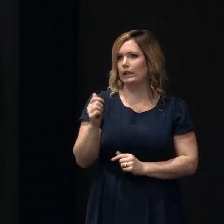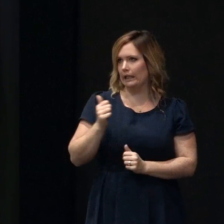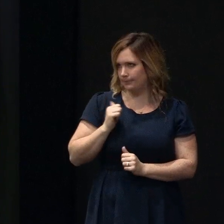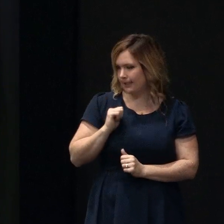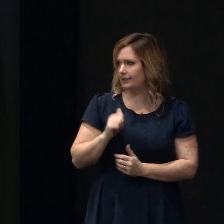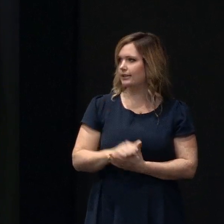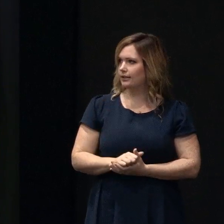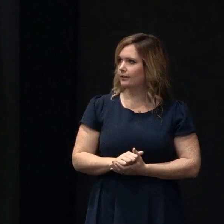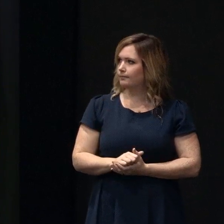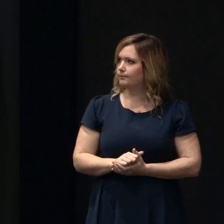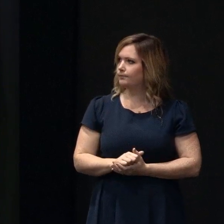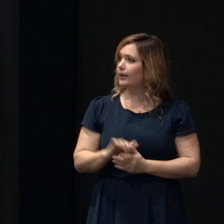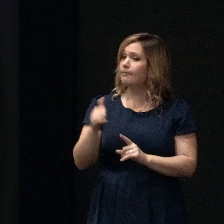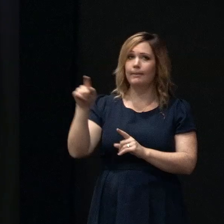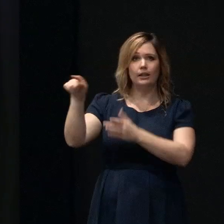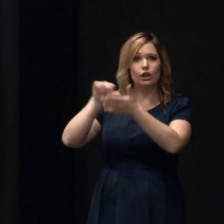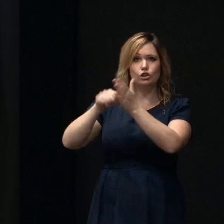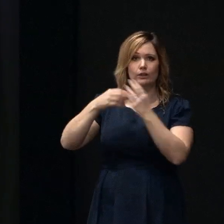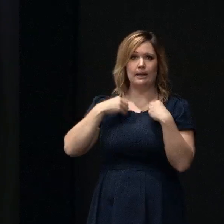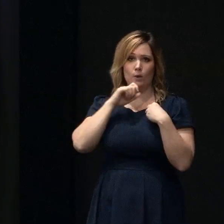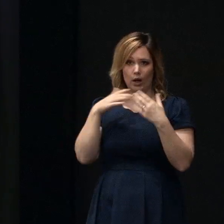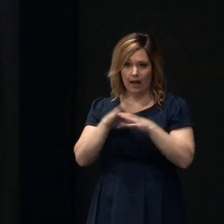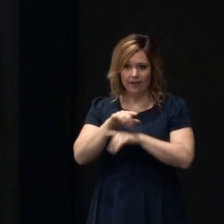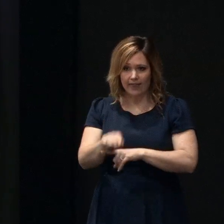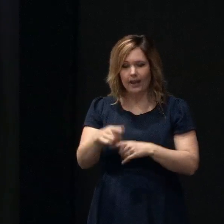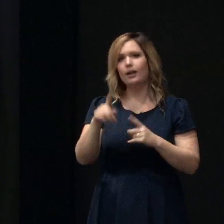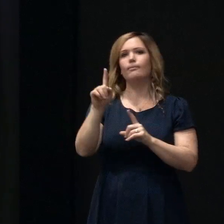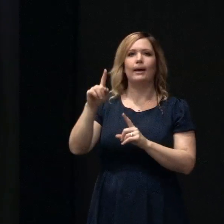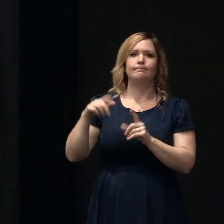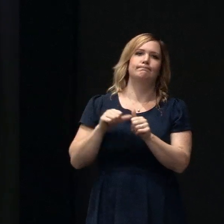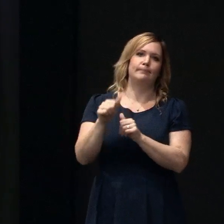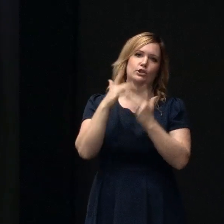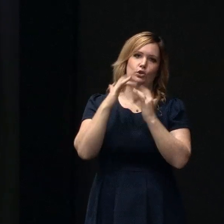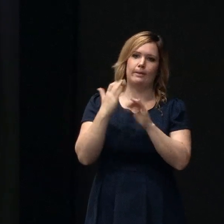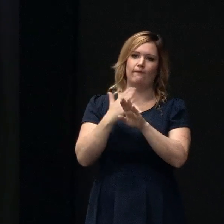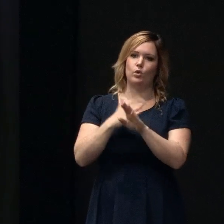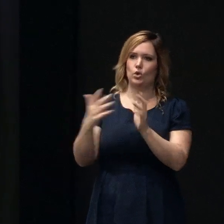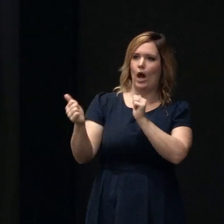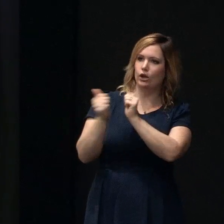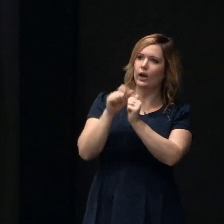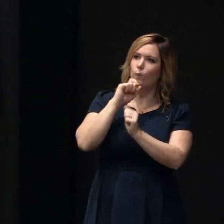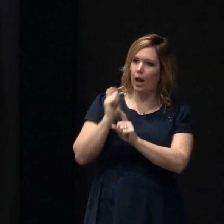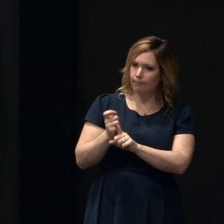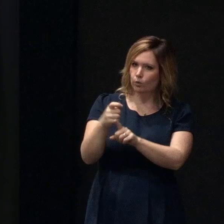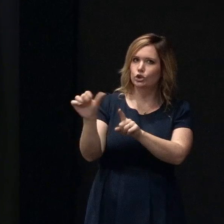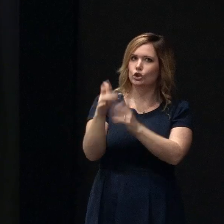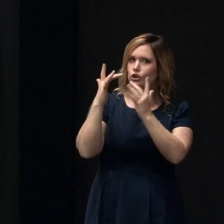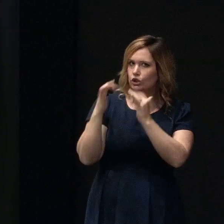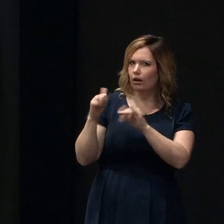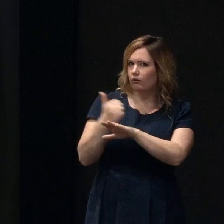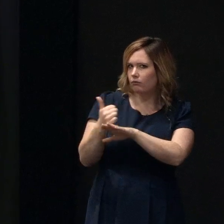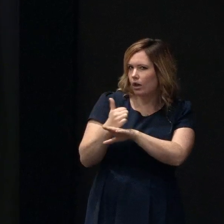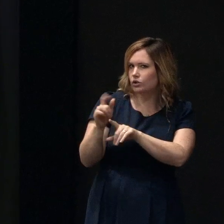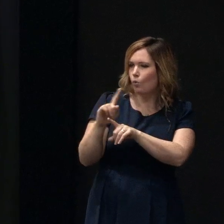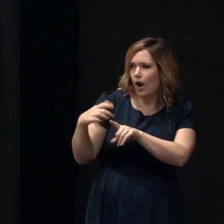instances that may well be covered by the insurer but it's always best to check that before you commit to a build contract because what you may find in the